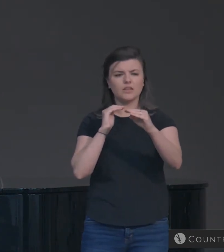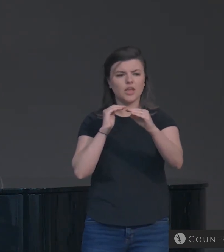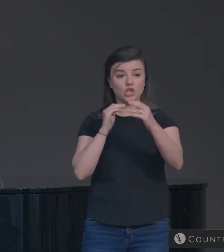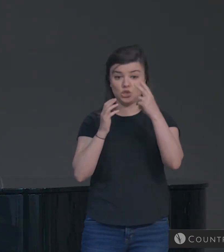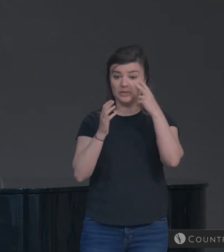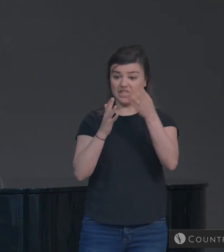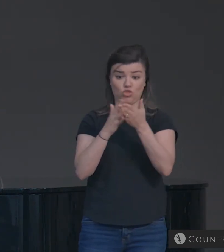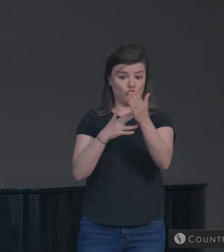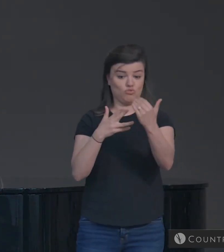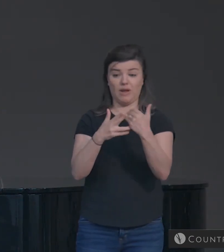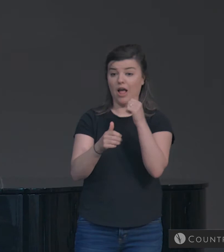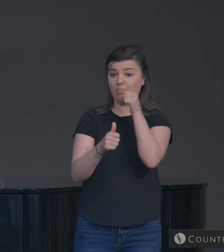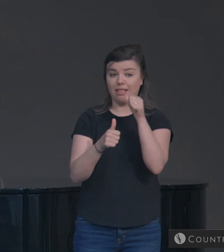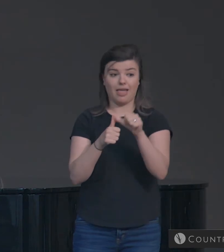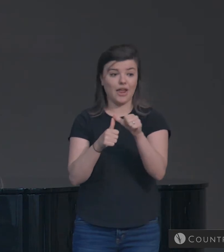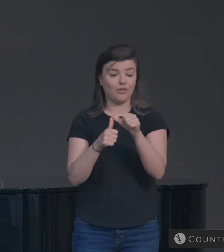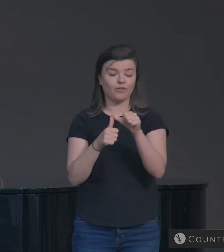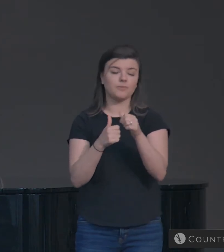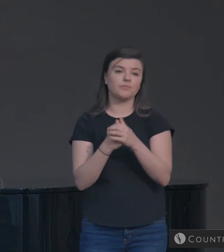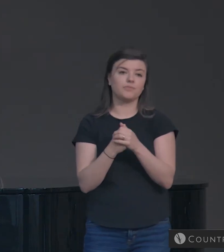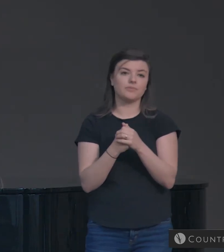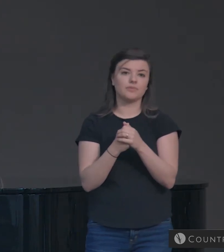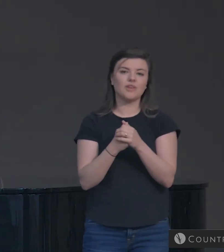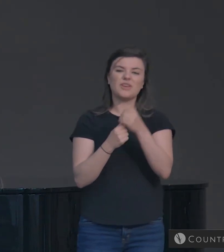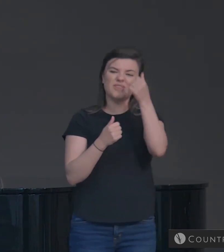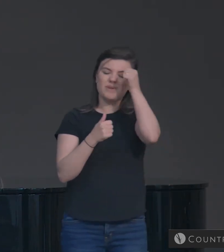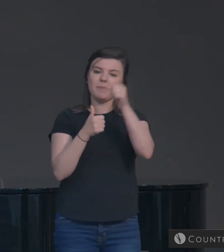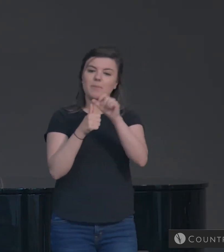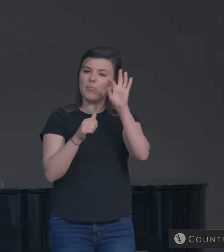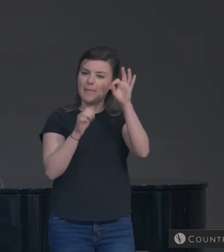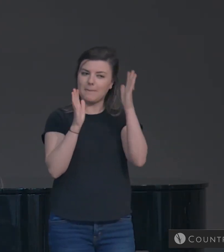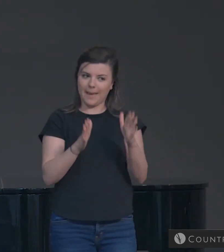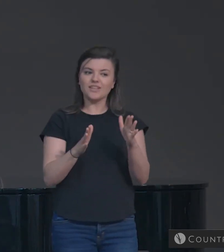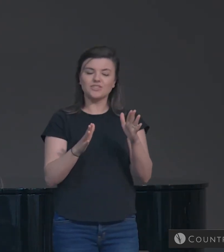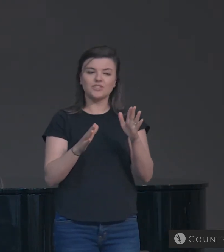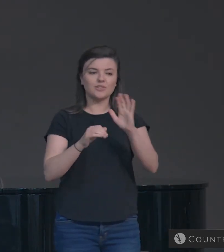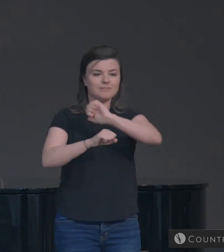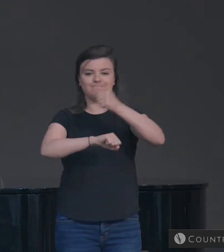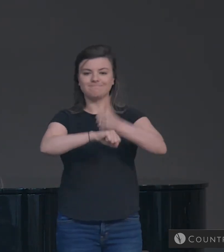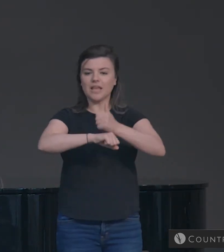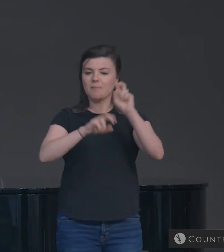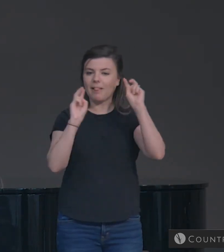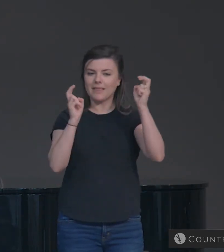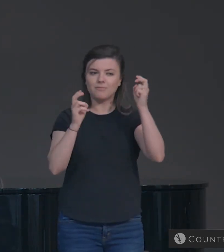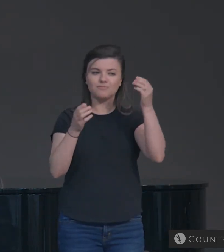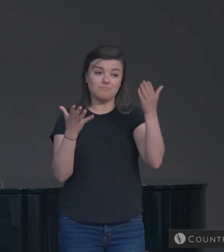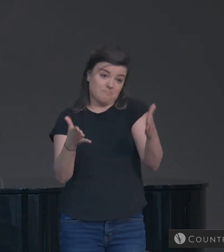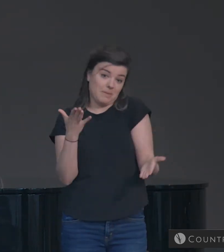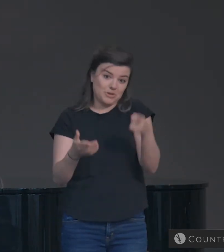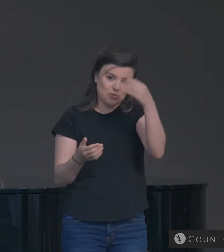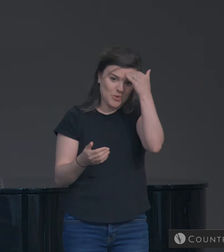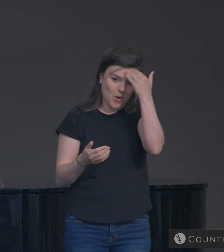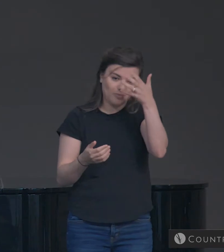throughout the letter. And actually, as pastors, we put together a theme that we've stated every time. You probably already know it.